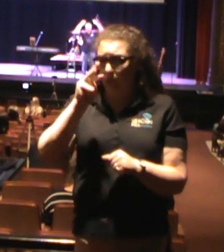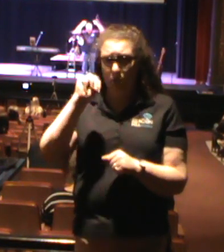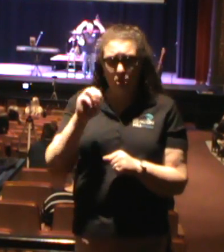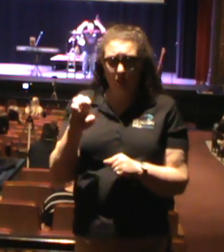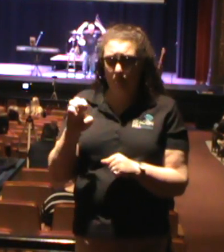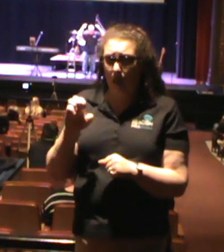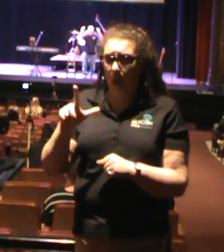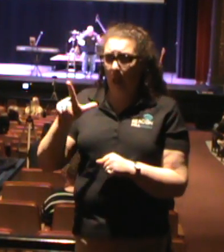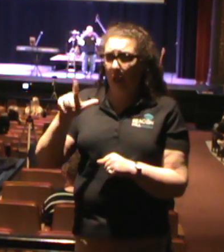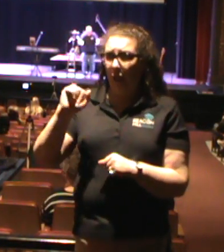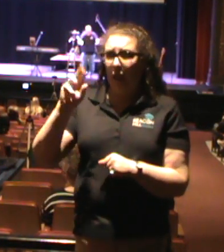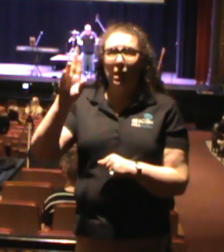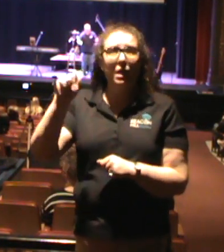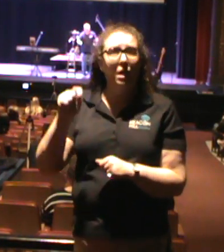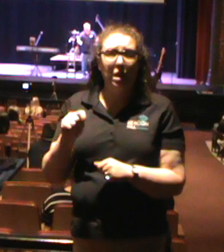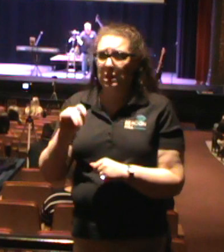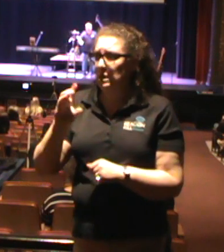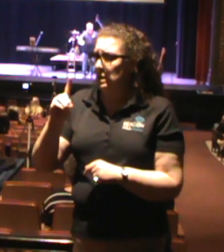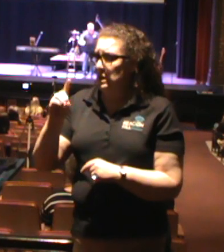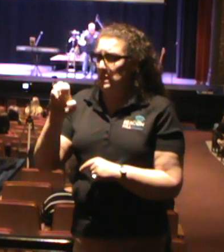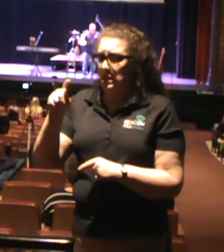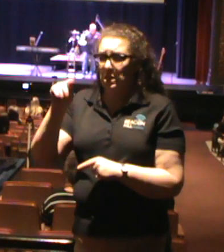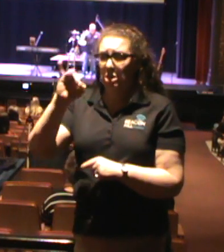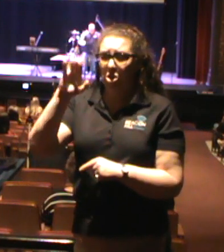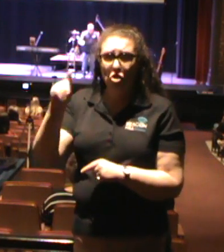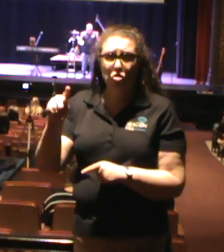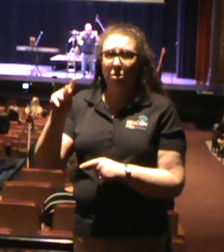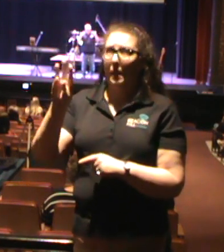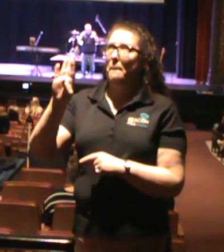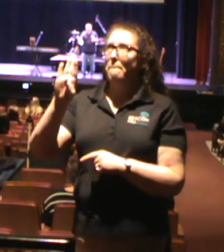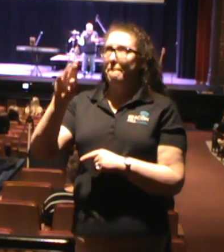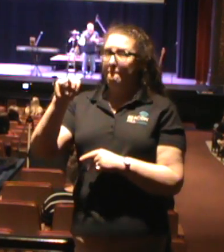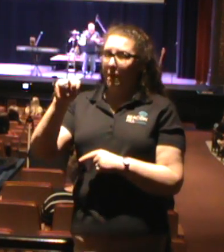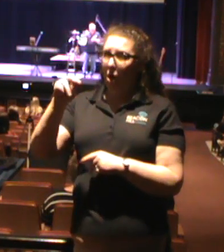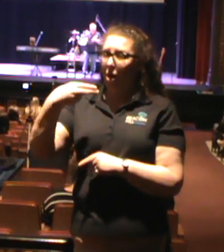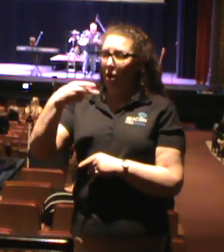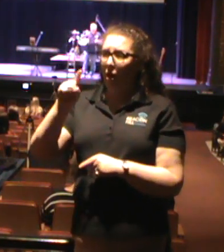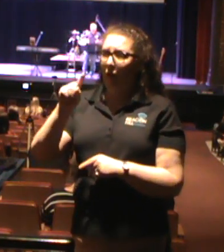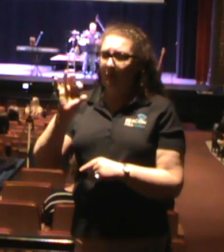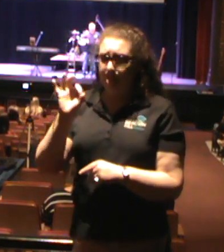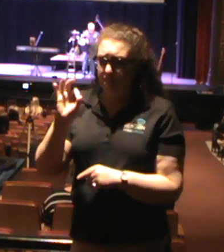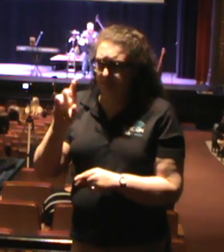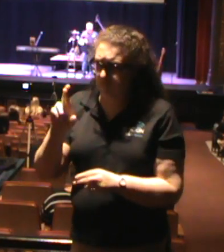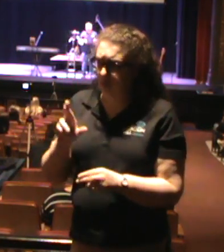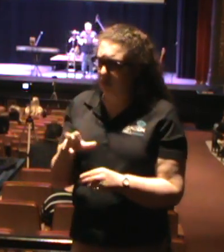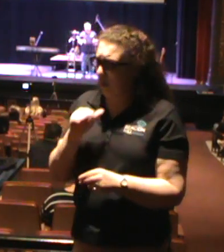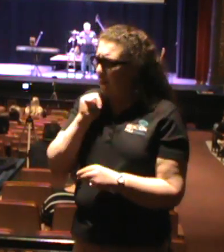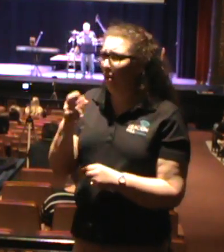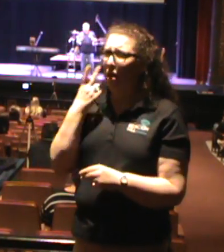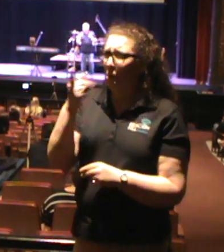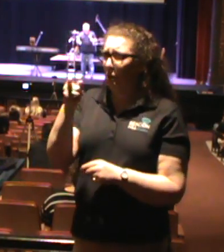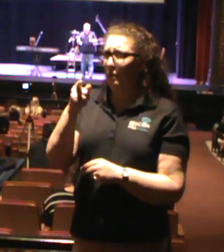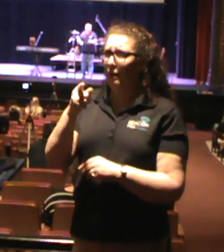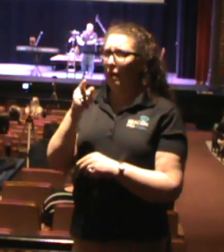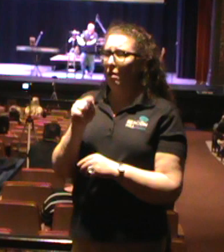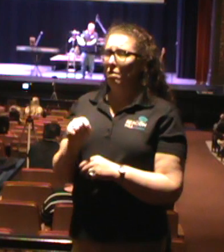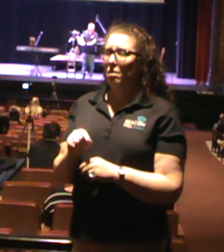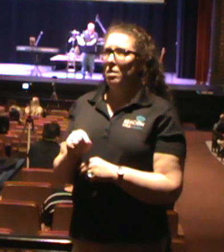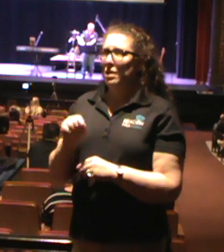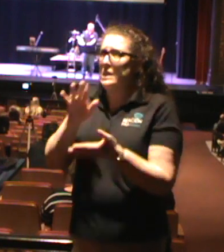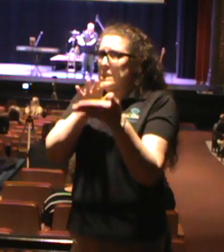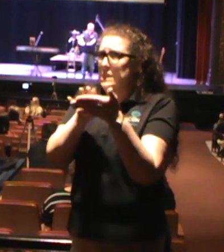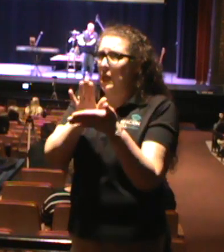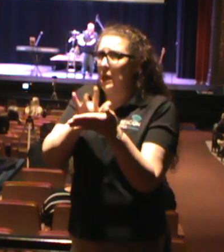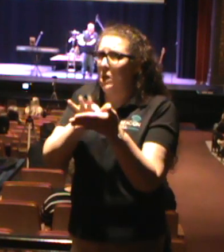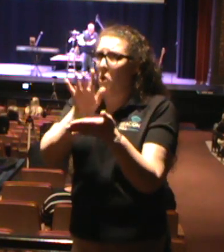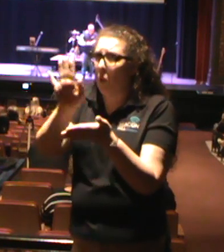These stories will inspire you. I don't look at that board, however, and I don't study these people